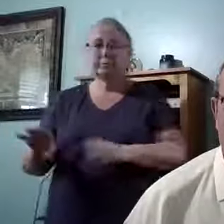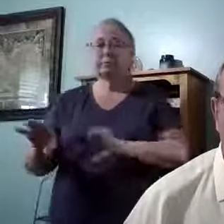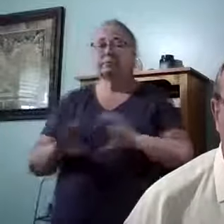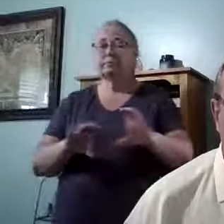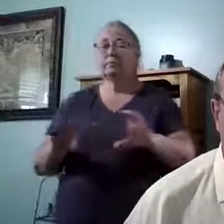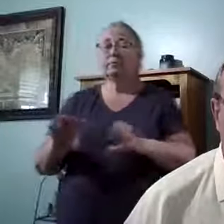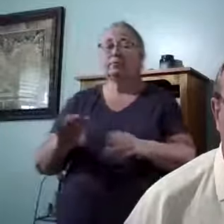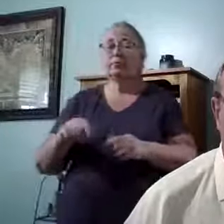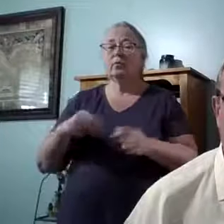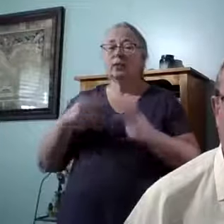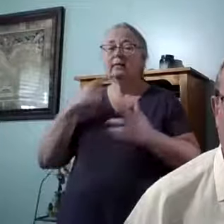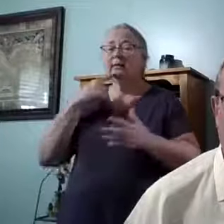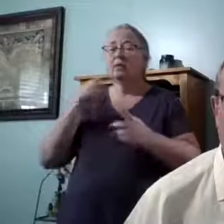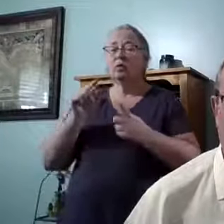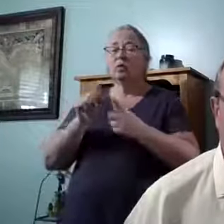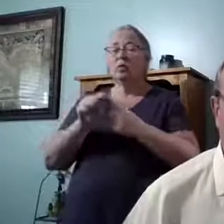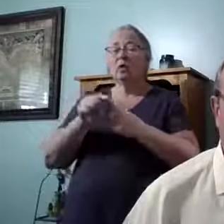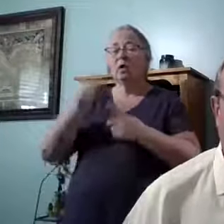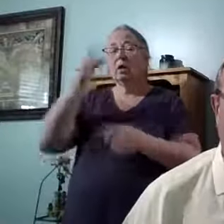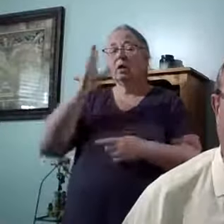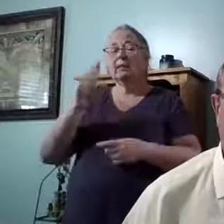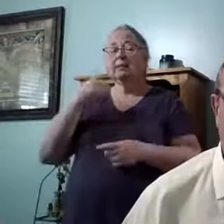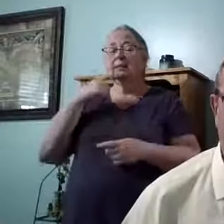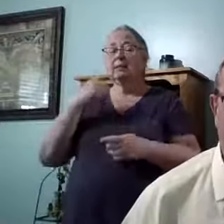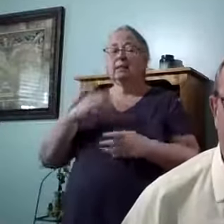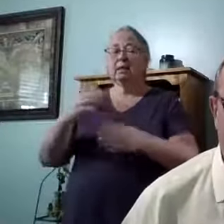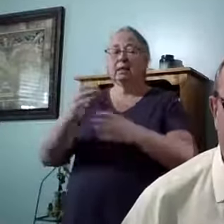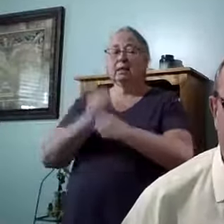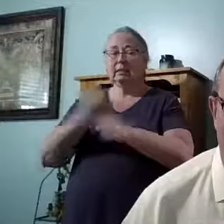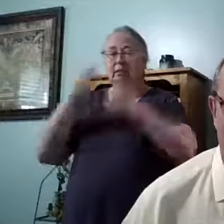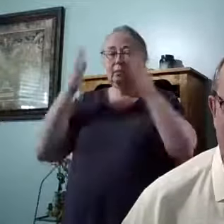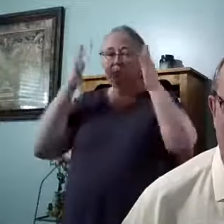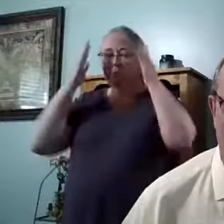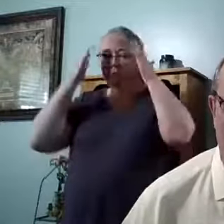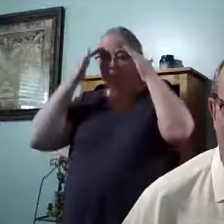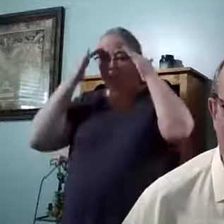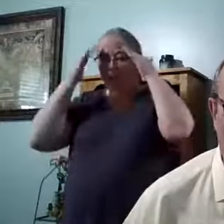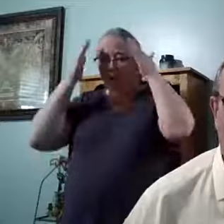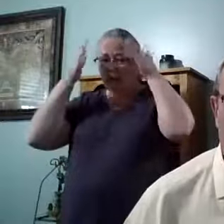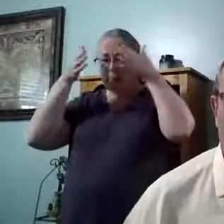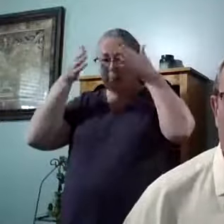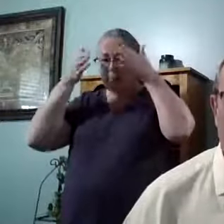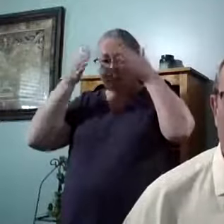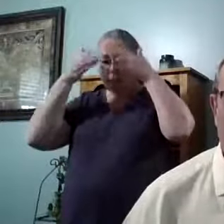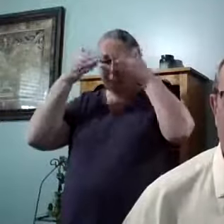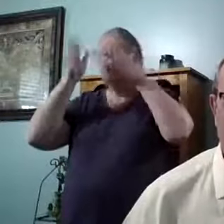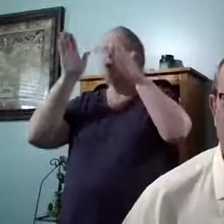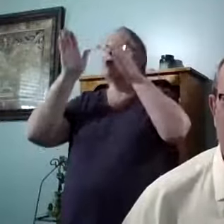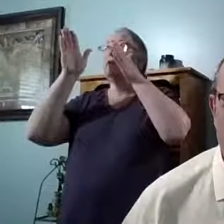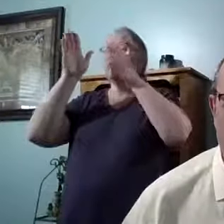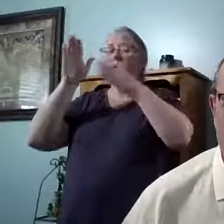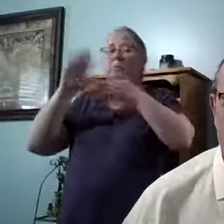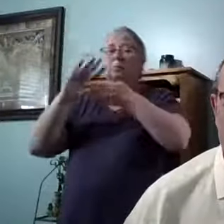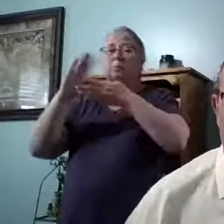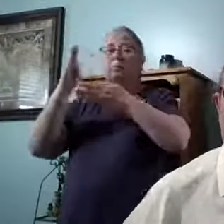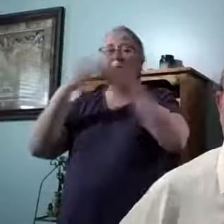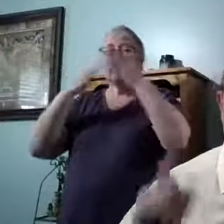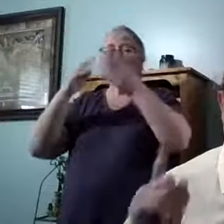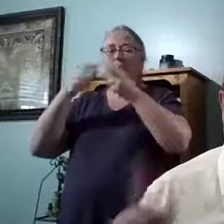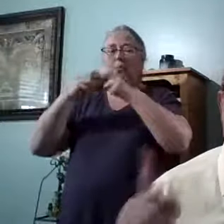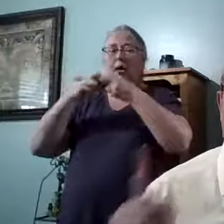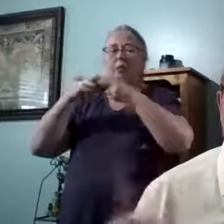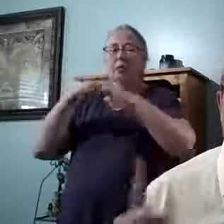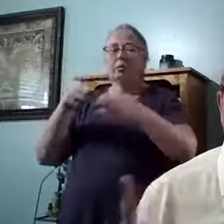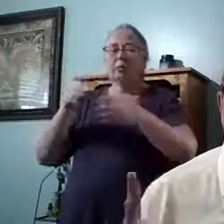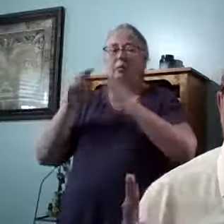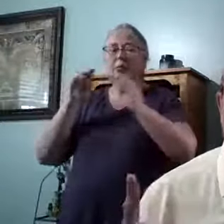saying the Word of God says to do, it gets our mind off of the problem, and instead we put our mind on